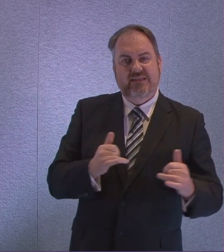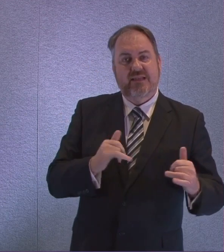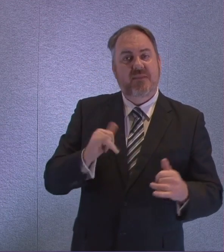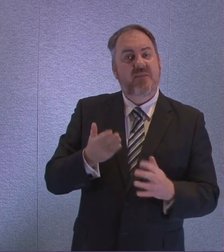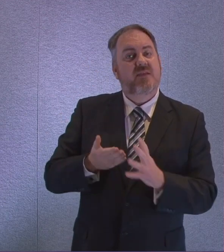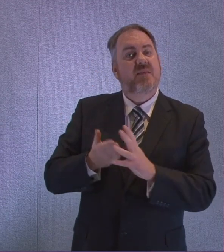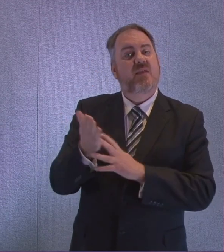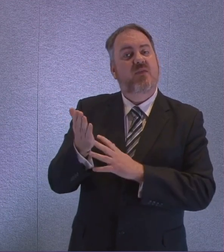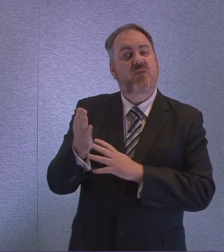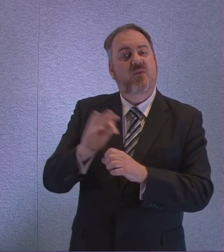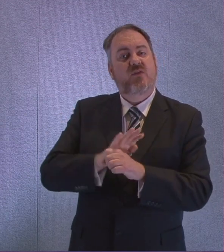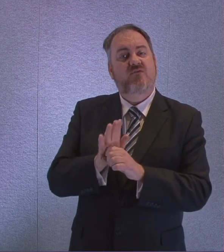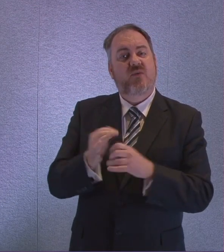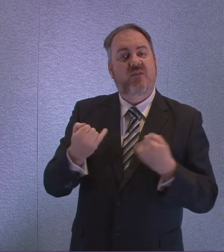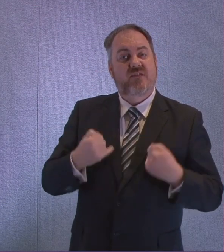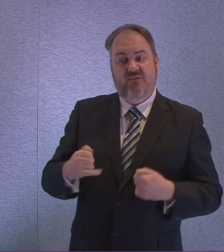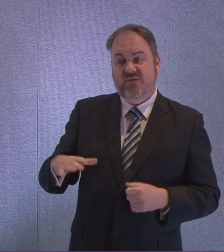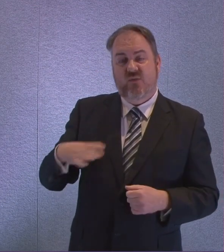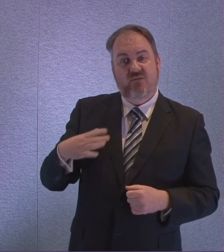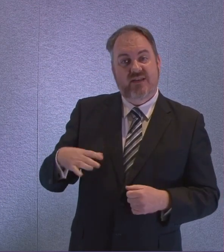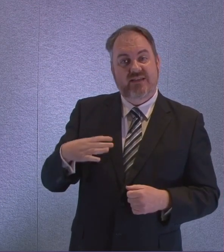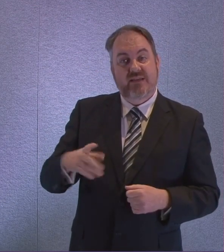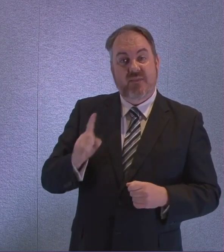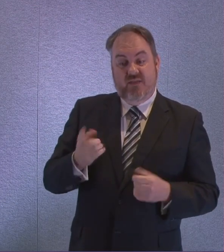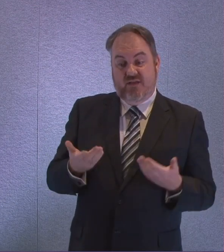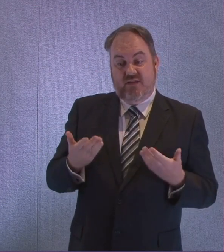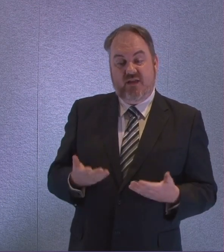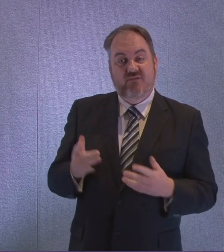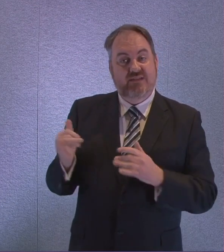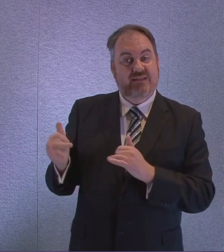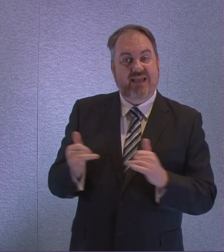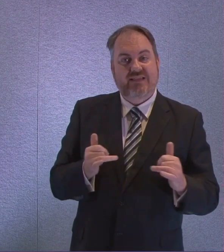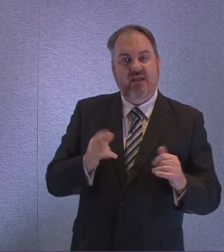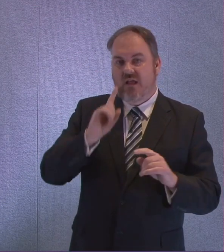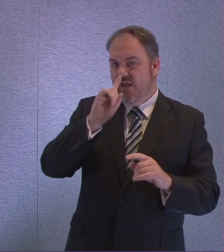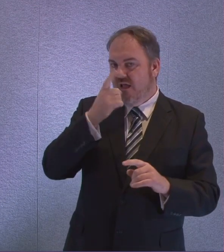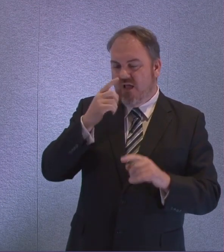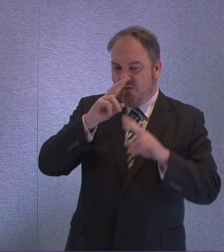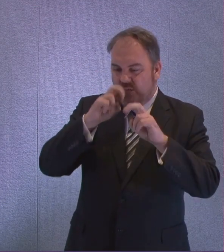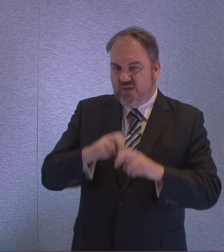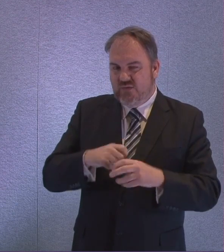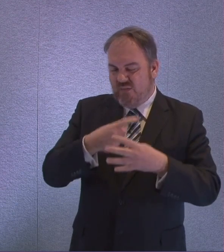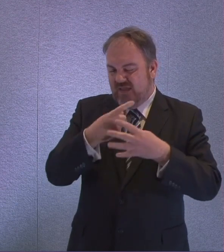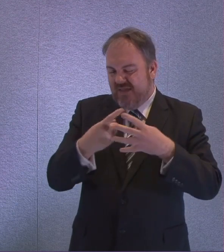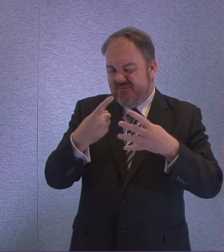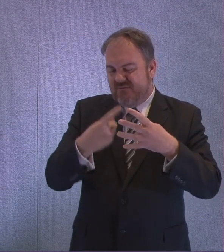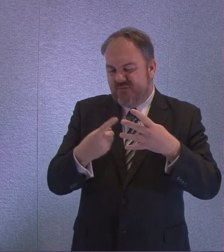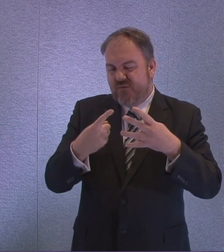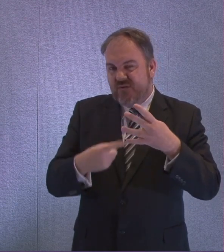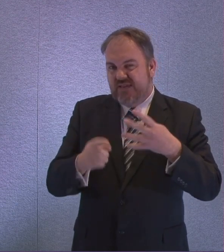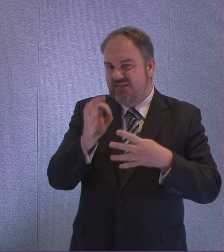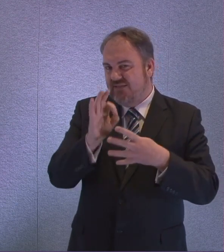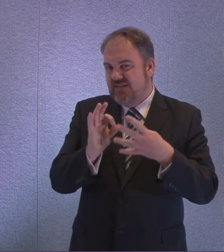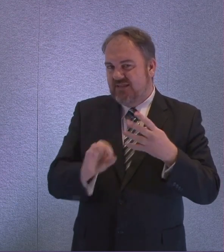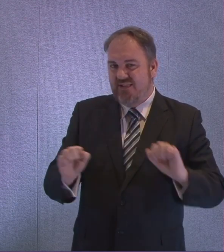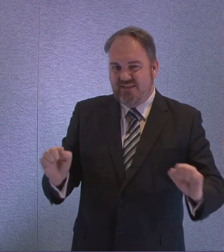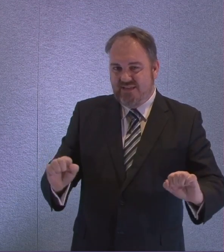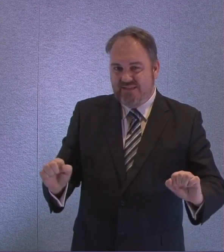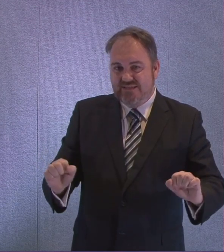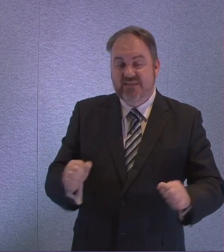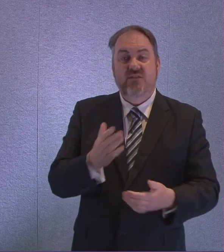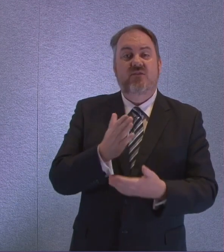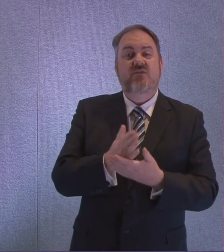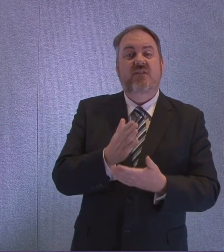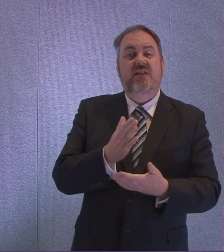it, the current test is not capable of doing all of that. So we continue to use it where we think it is most appropriate